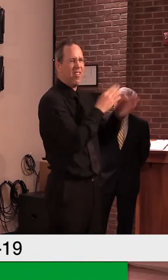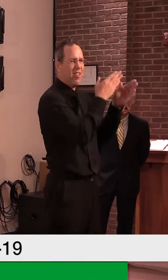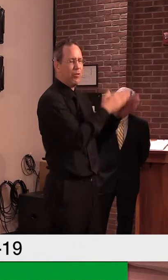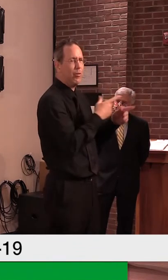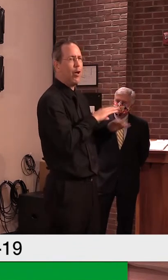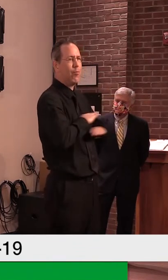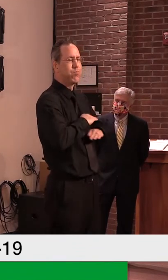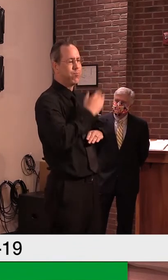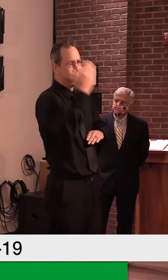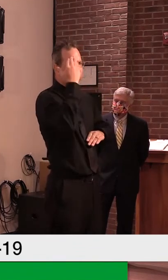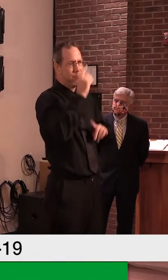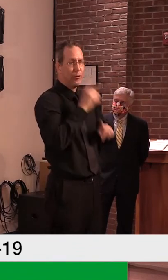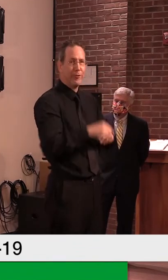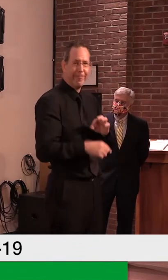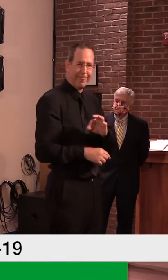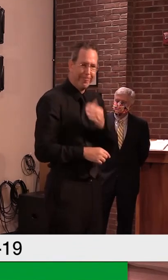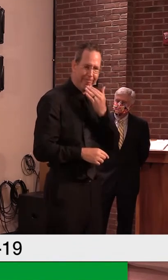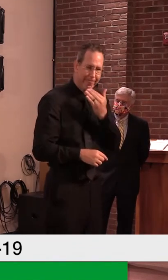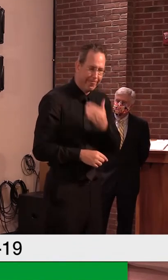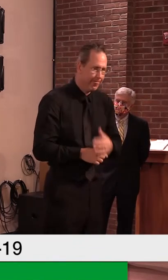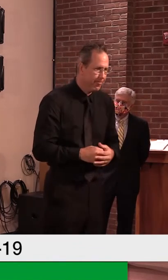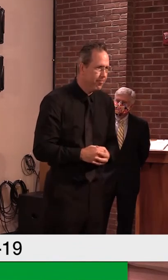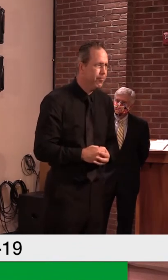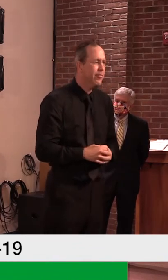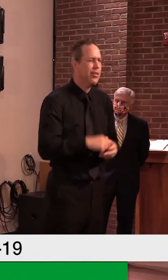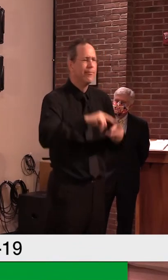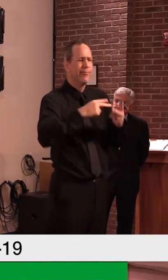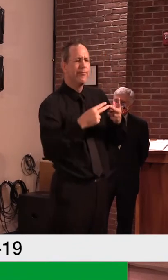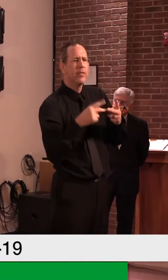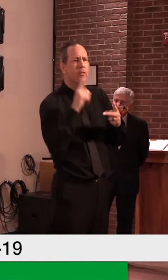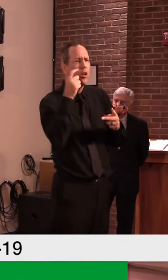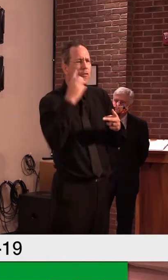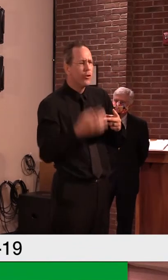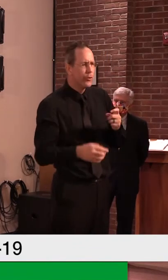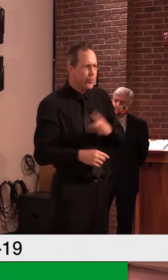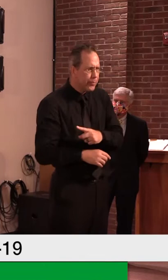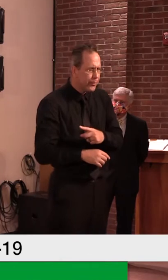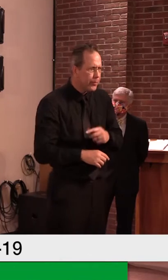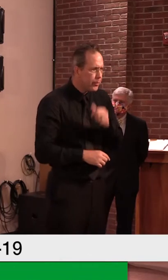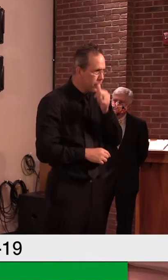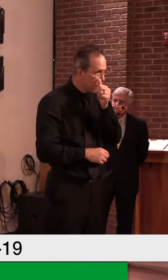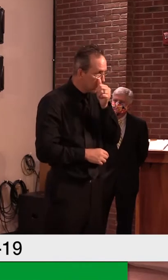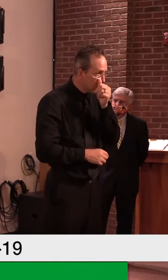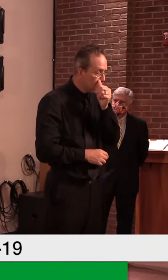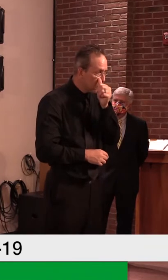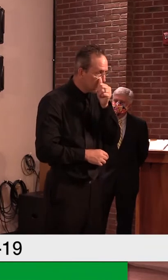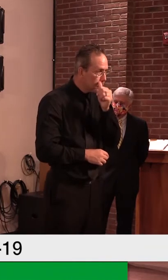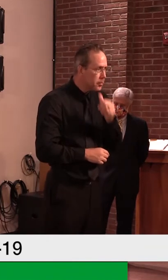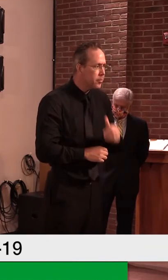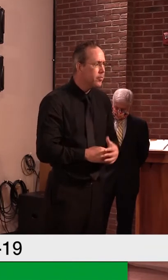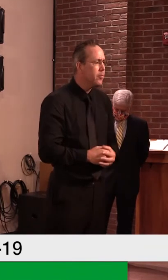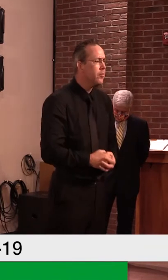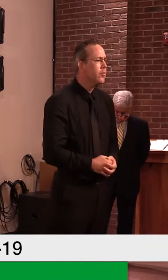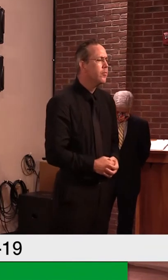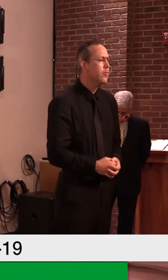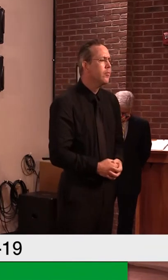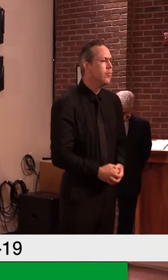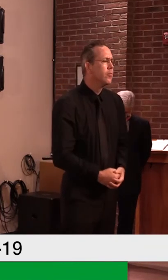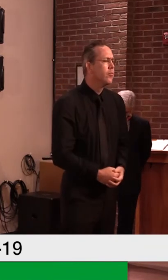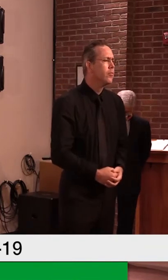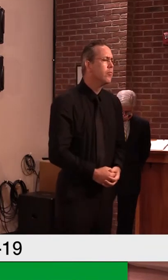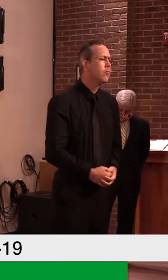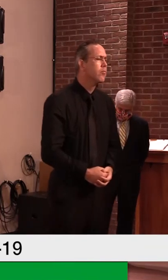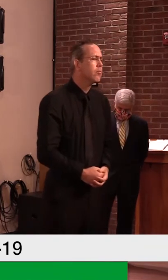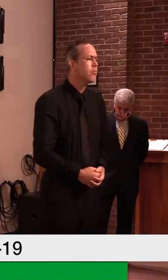uh, you mentioned that, uh, you'd considered, uh, uh, building, uh, a new prison here in